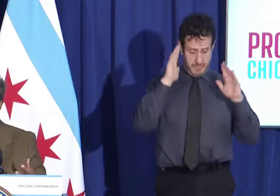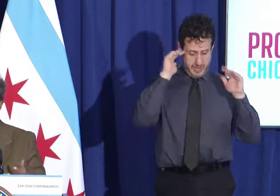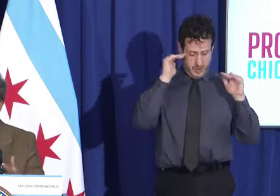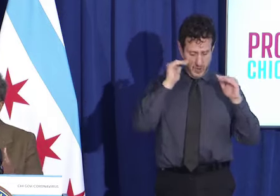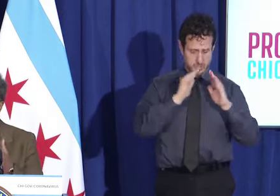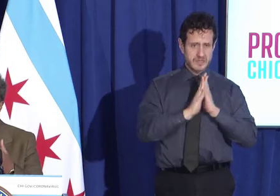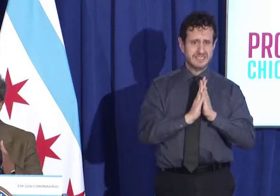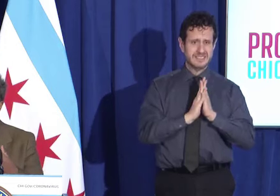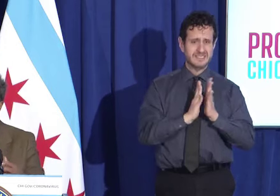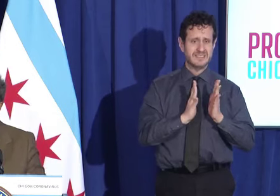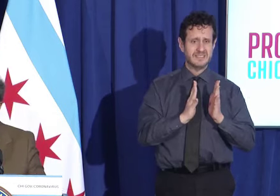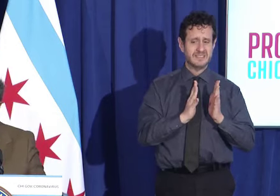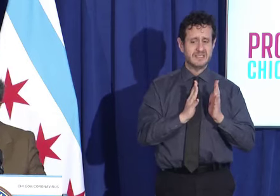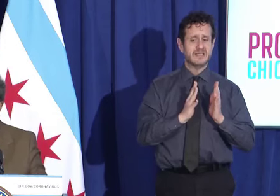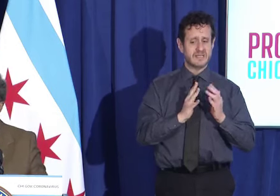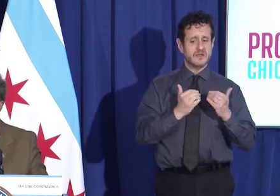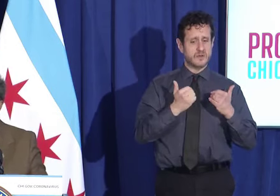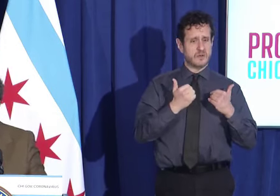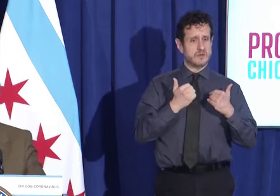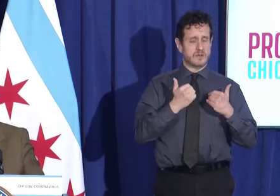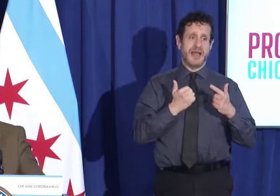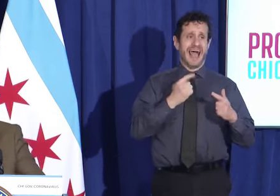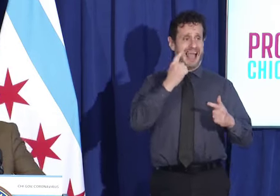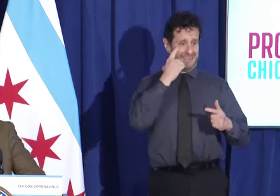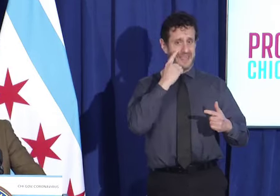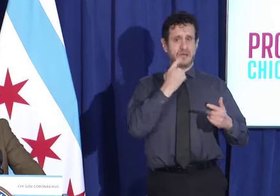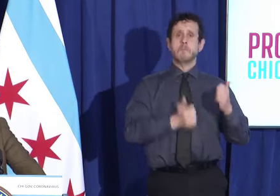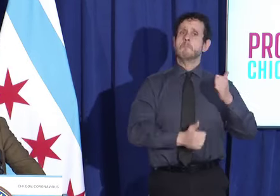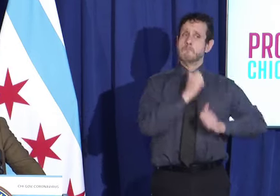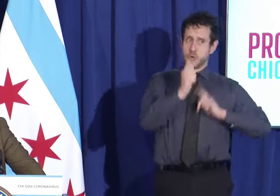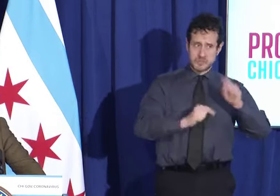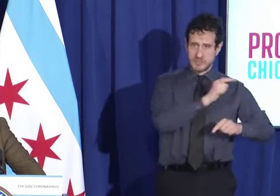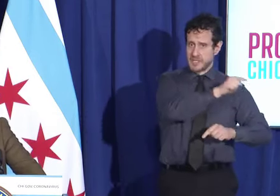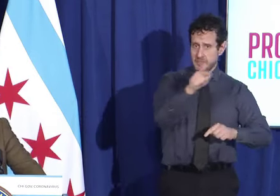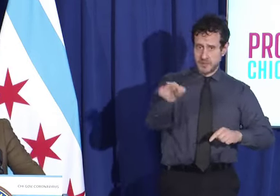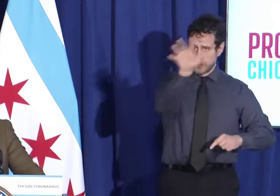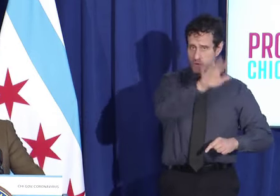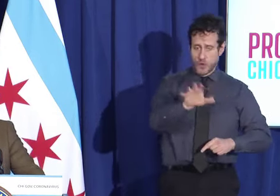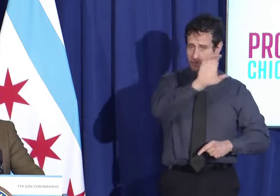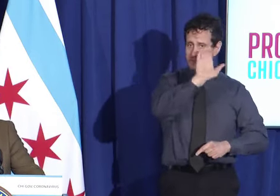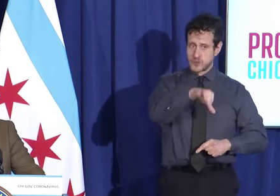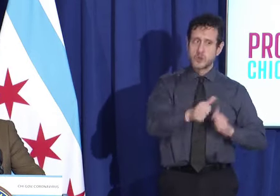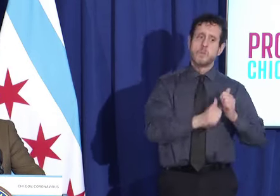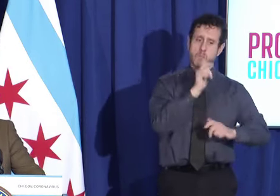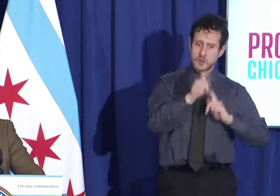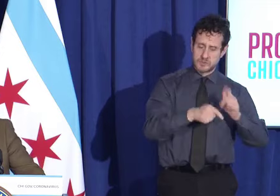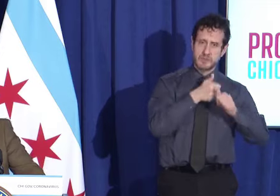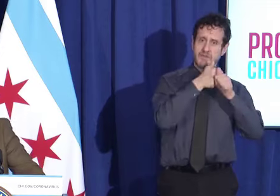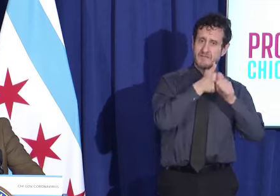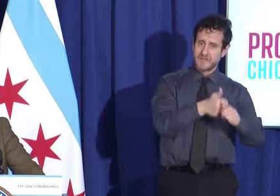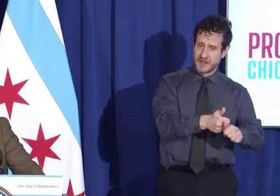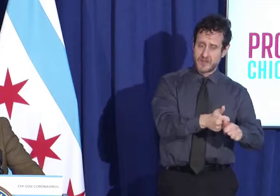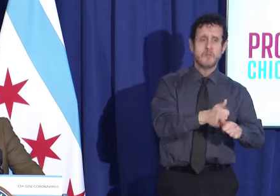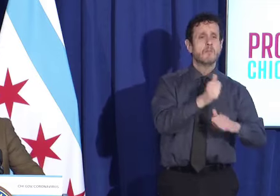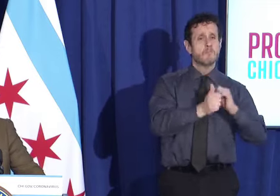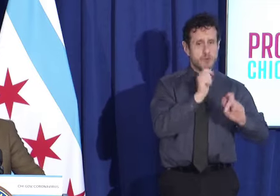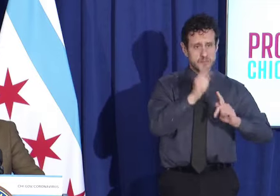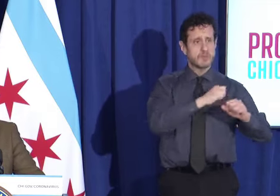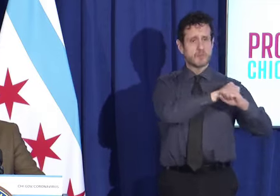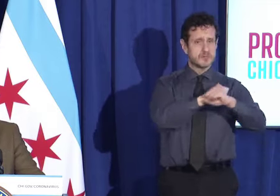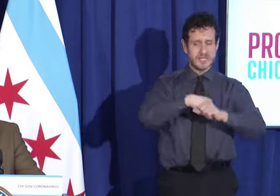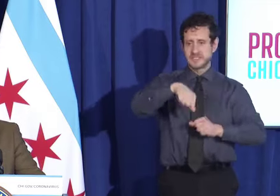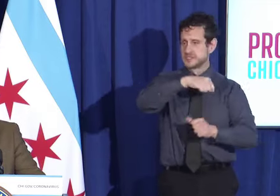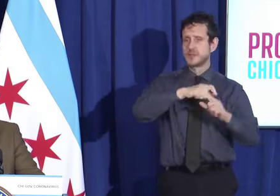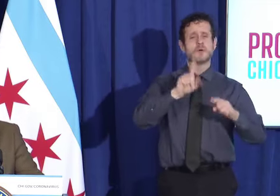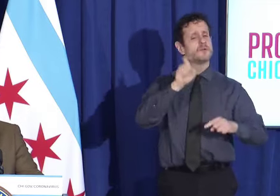and we've got very good compliance, I think, across the city, but we have to do more. And we are